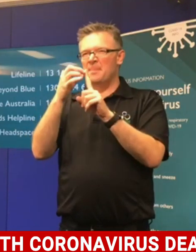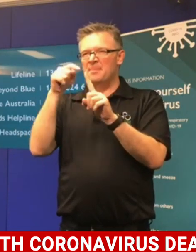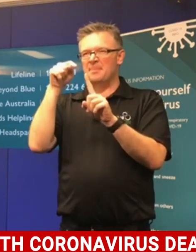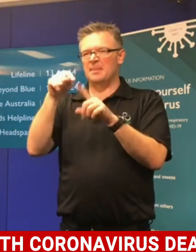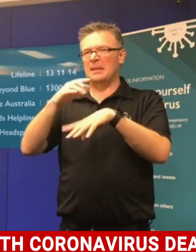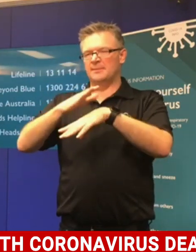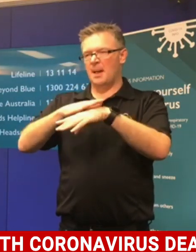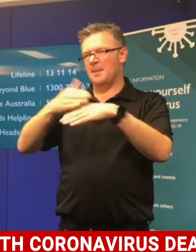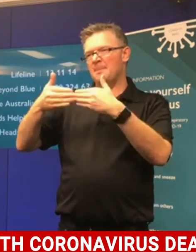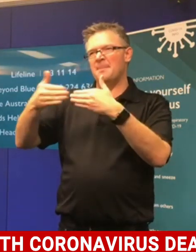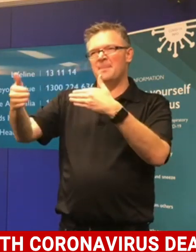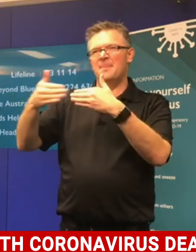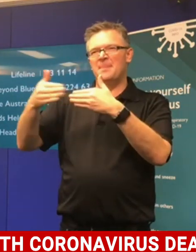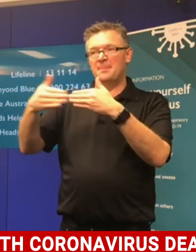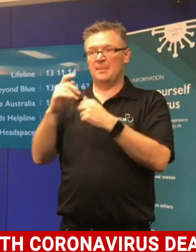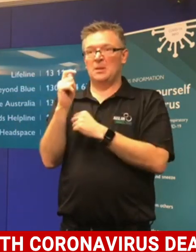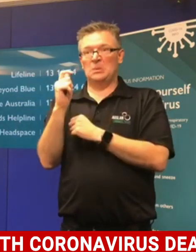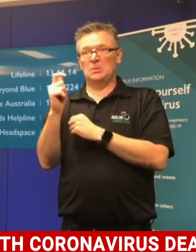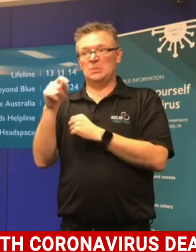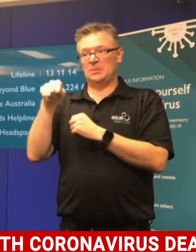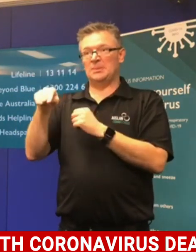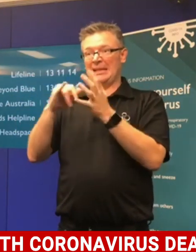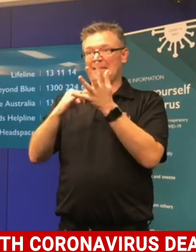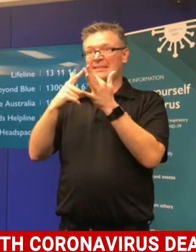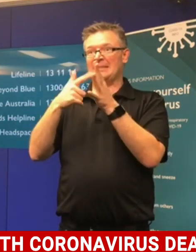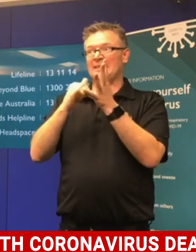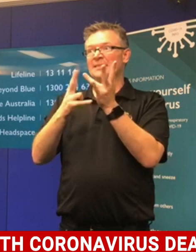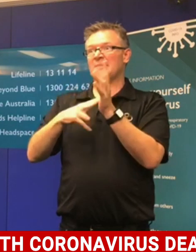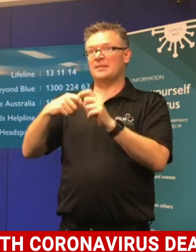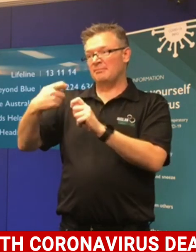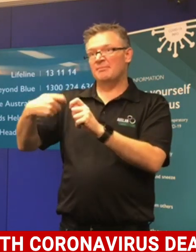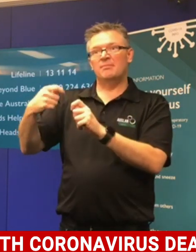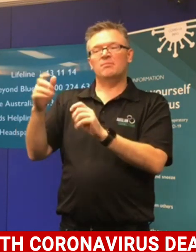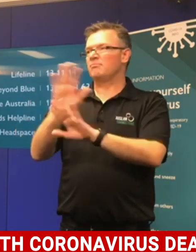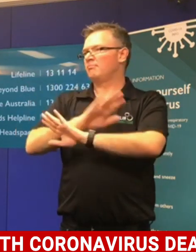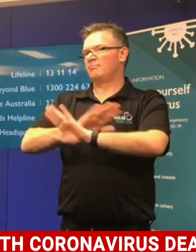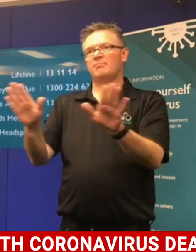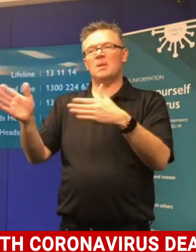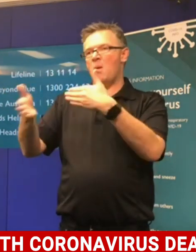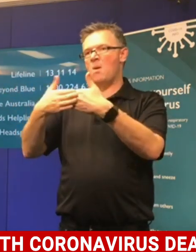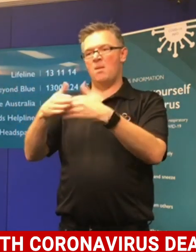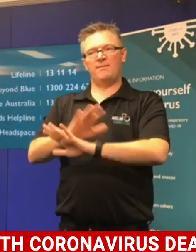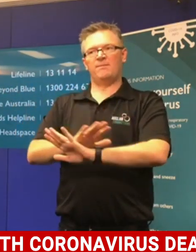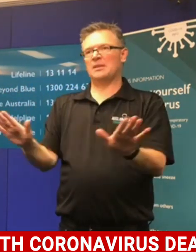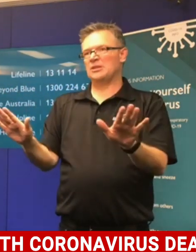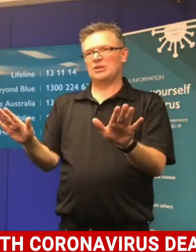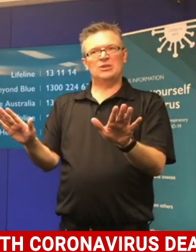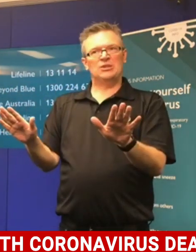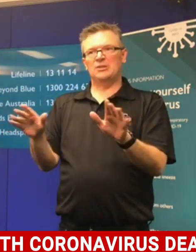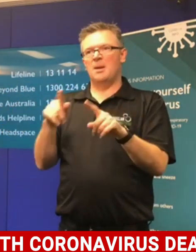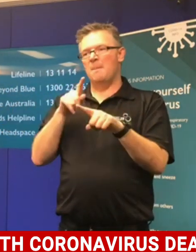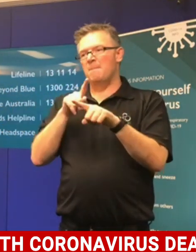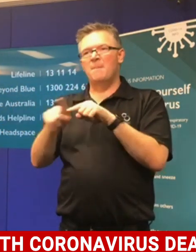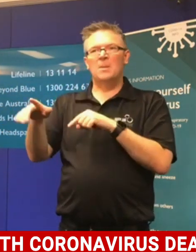sorry to say this but the season will not be opening. The recreational scallop season usually has